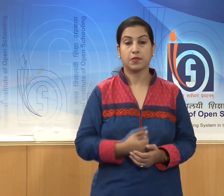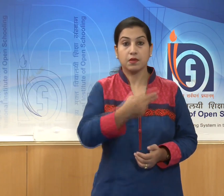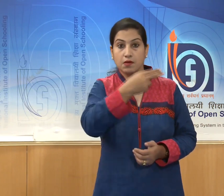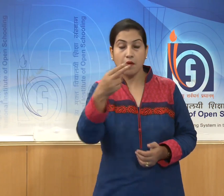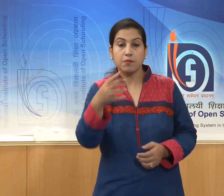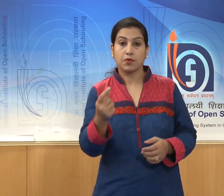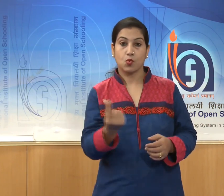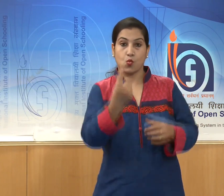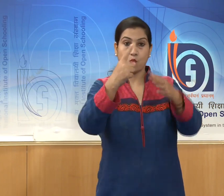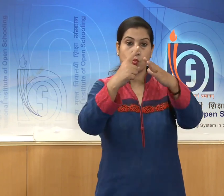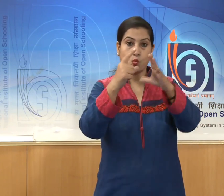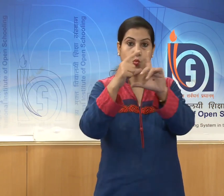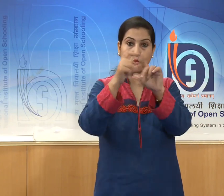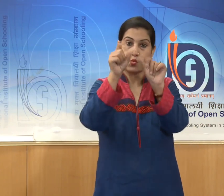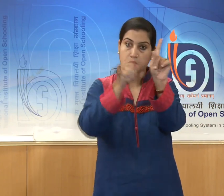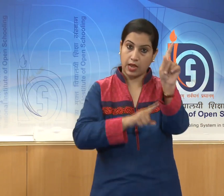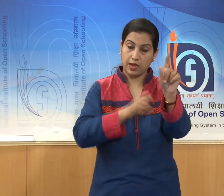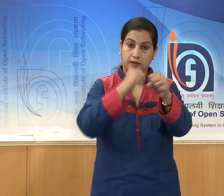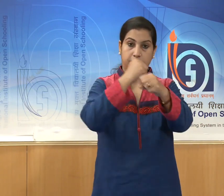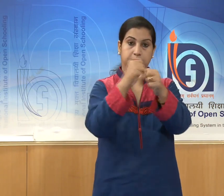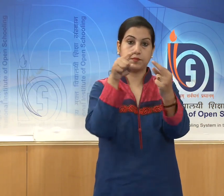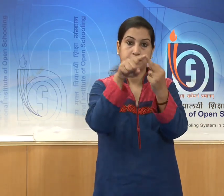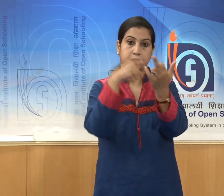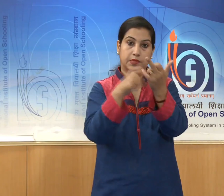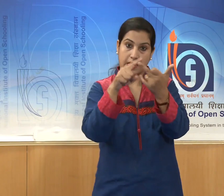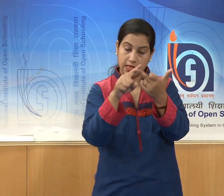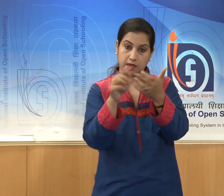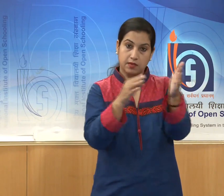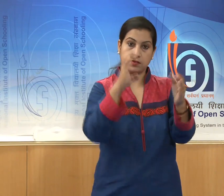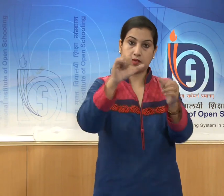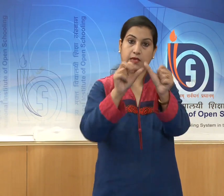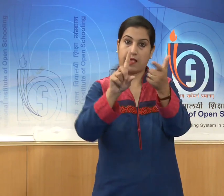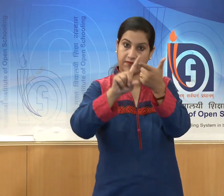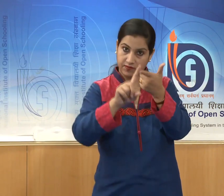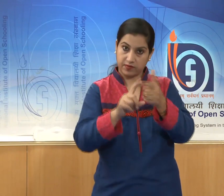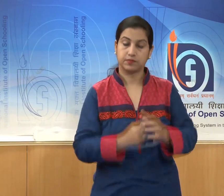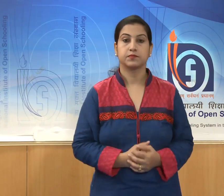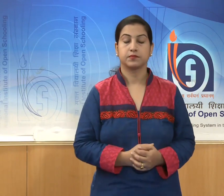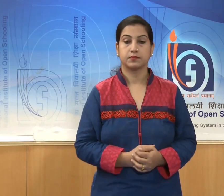in Madhya Pradesh